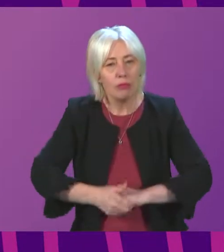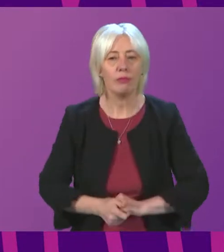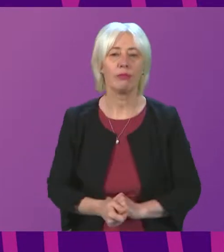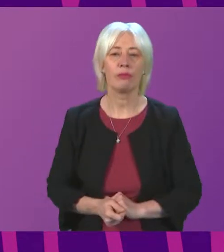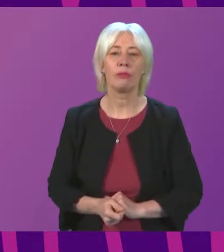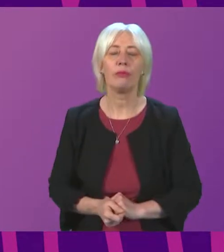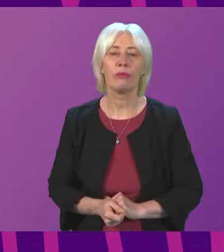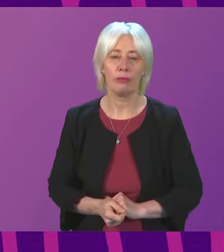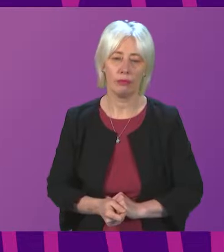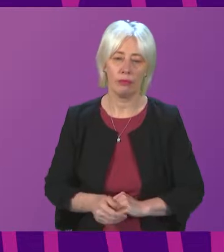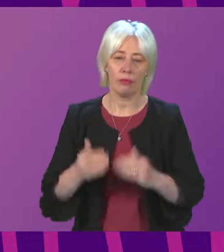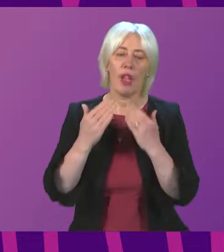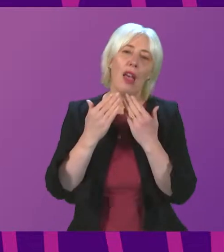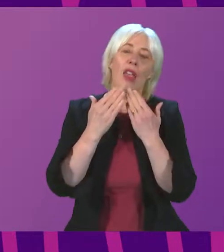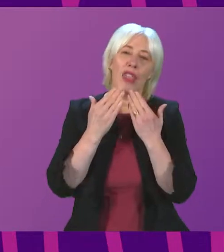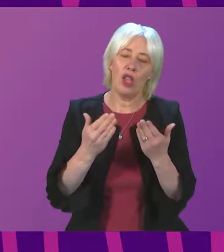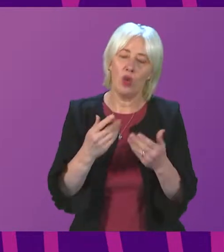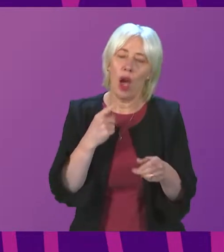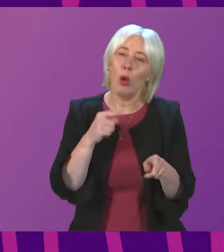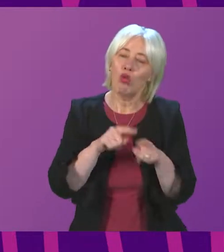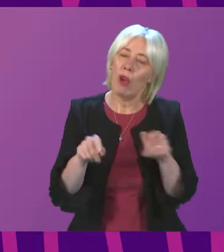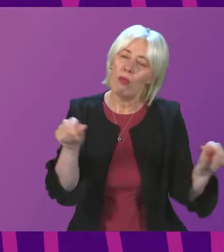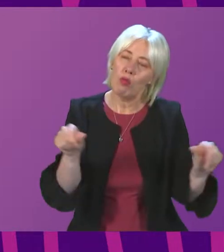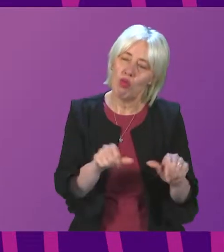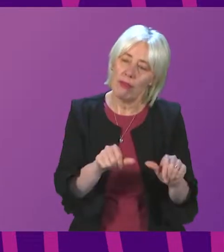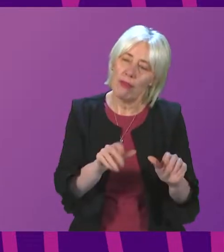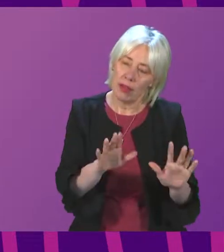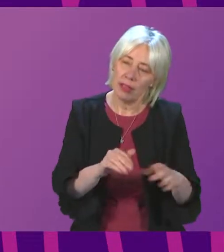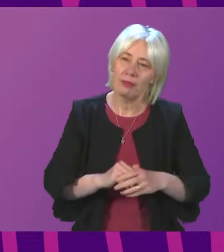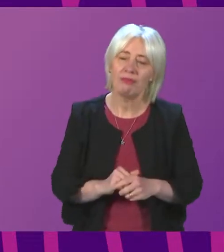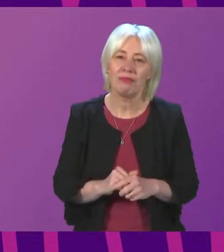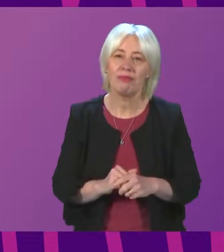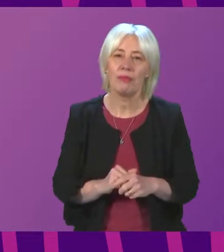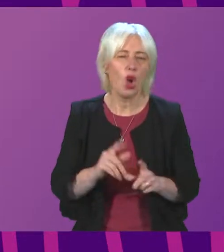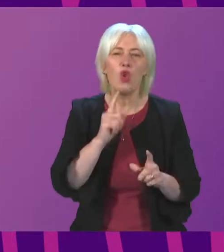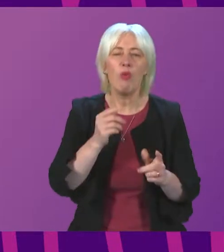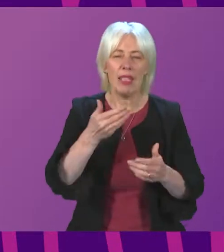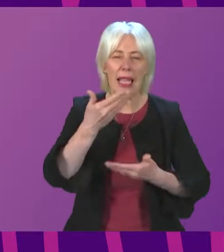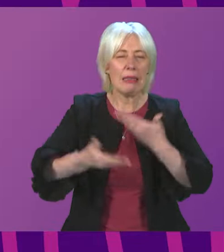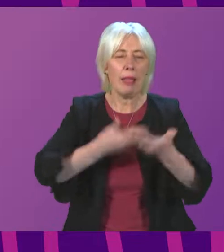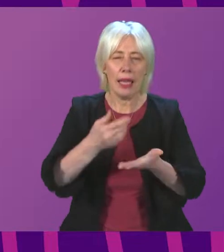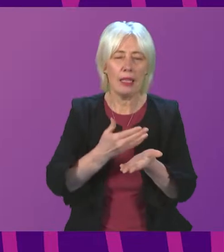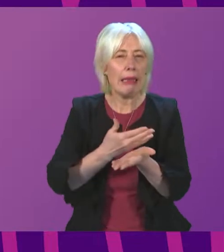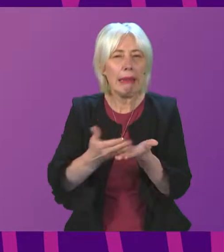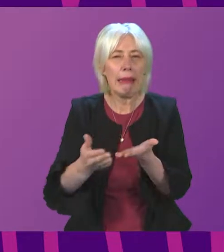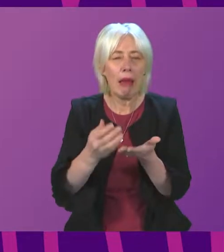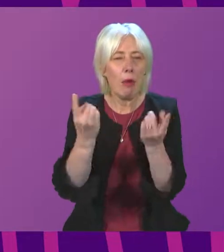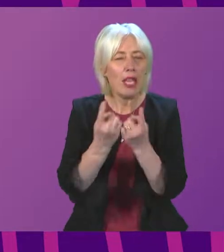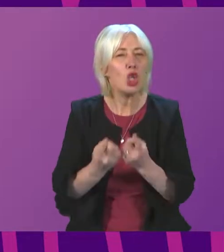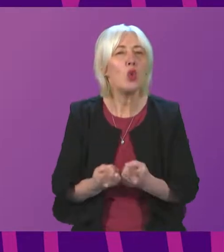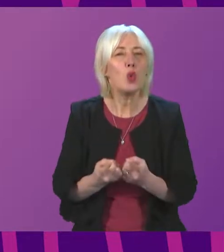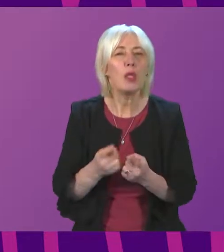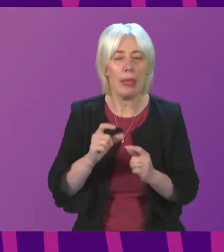Thank you very much, Kabir, and I will try to be as brief as possible. I the petitioner has set out very well some of the outstanding issues that